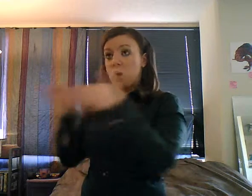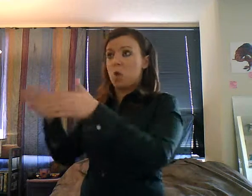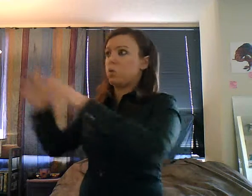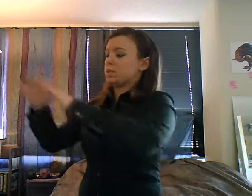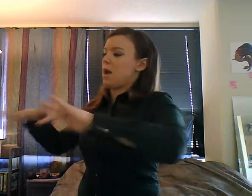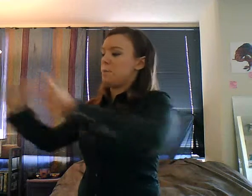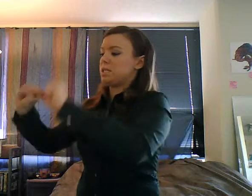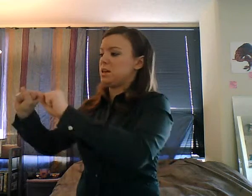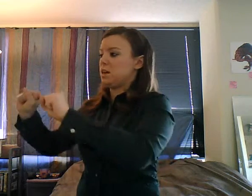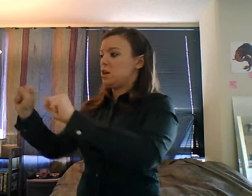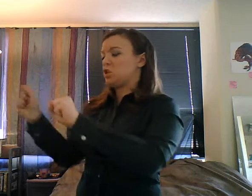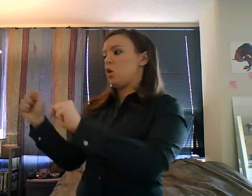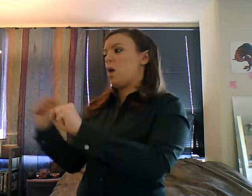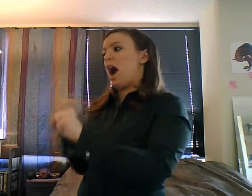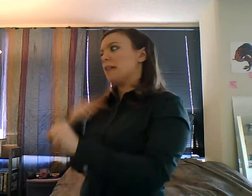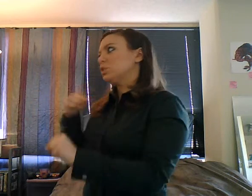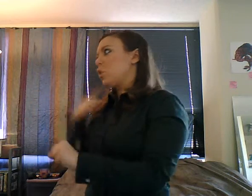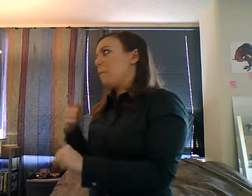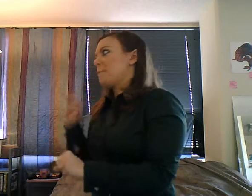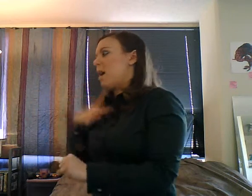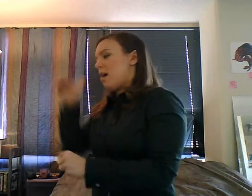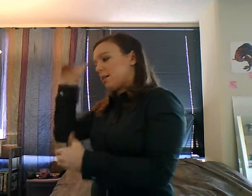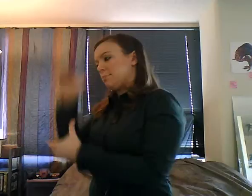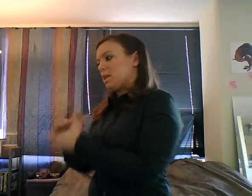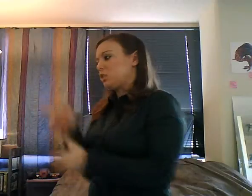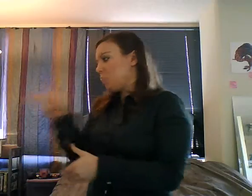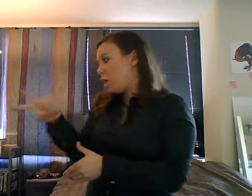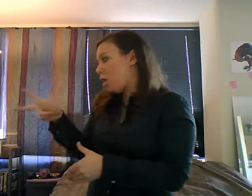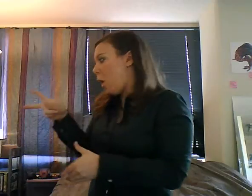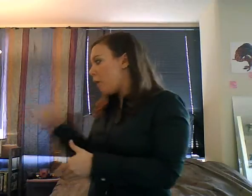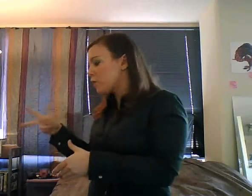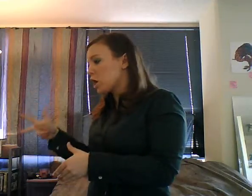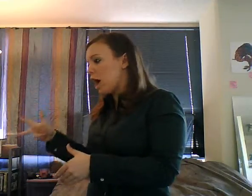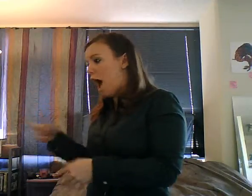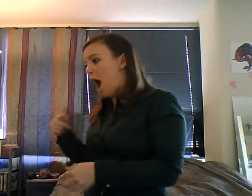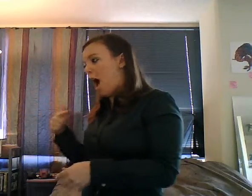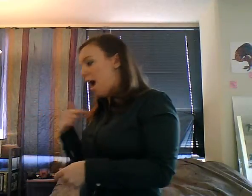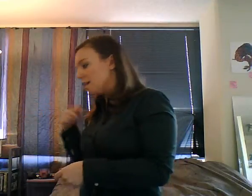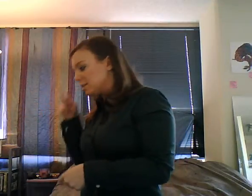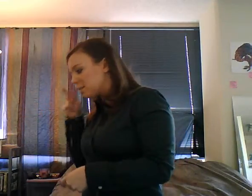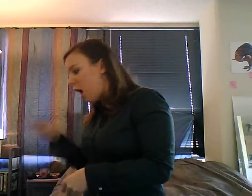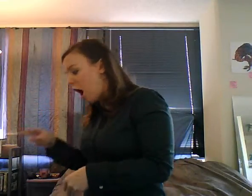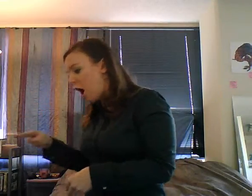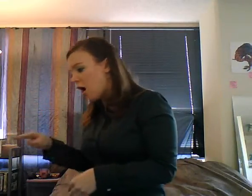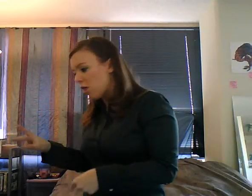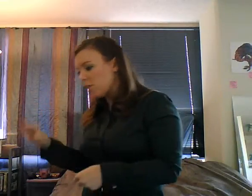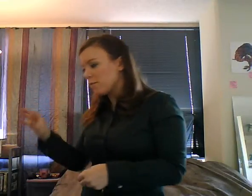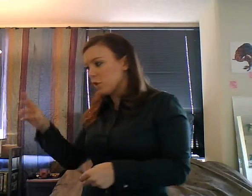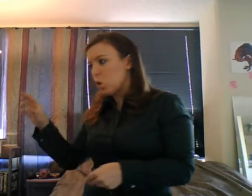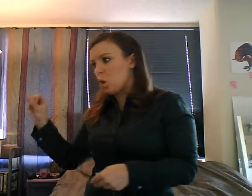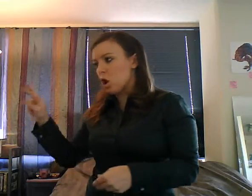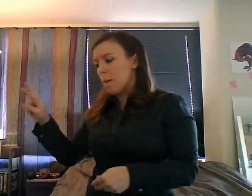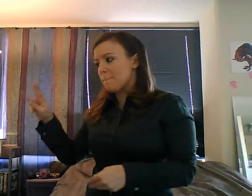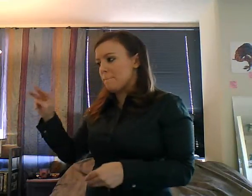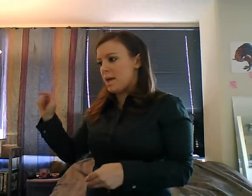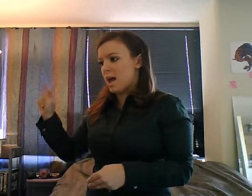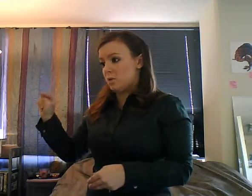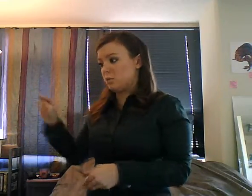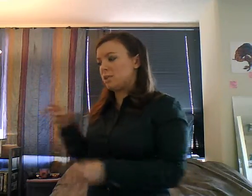and it's still in my back seat. I refused to put it back under, uh, on the floor on the driver's side because I never want to have that